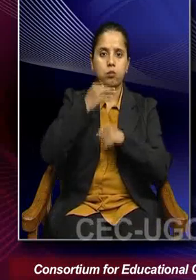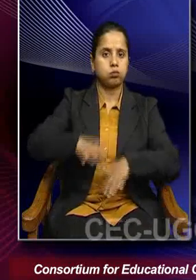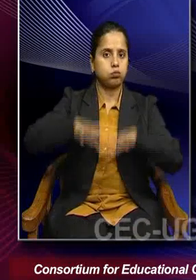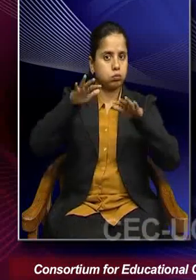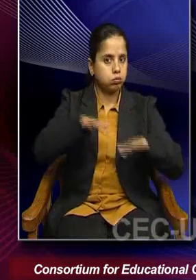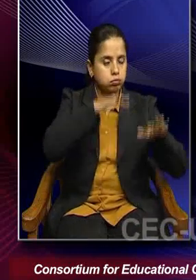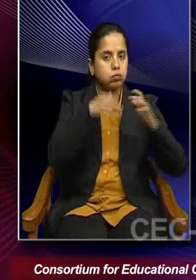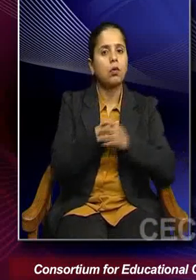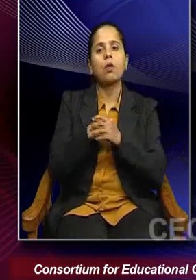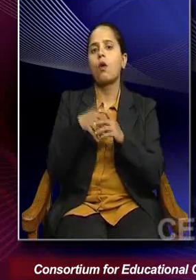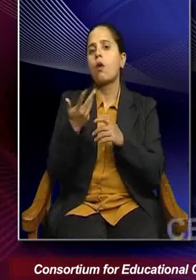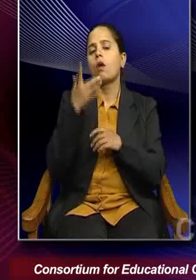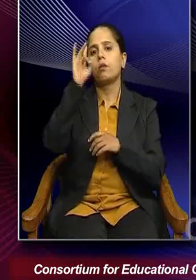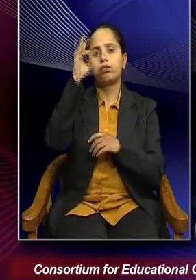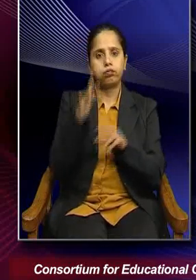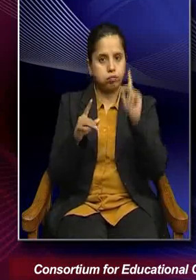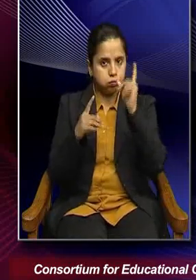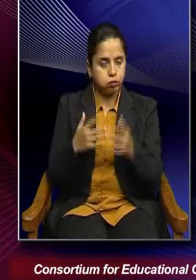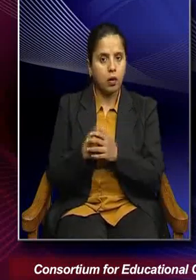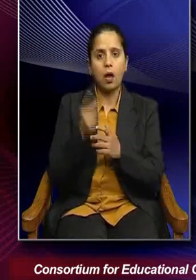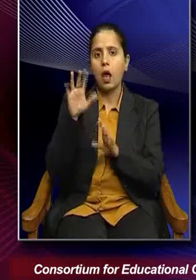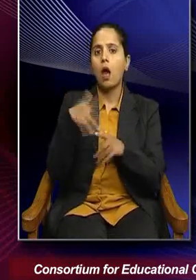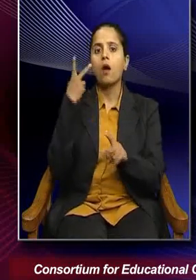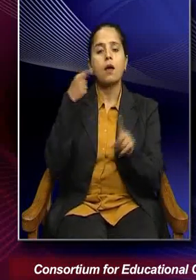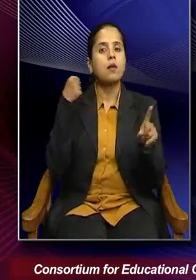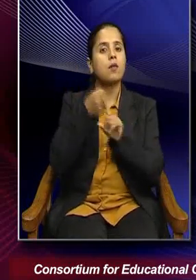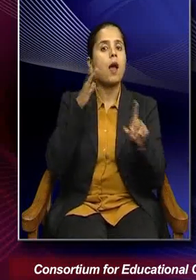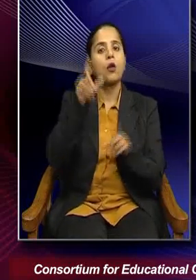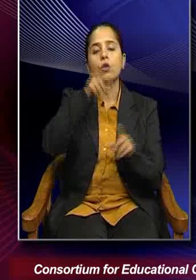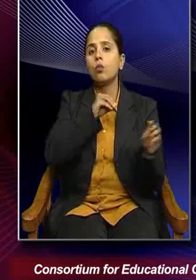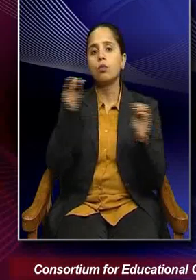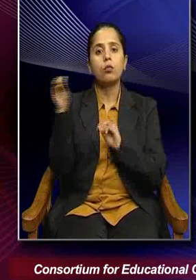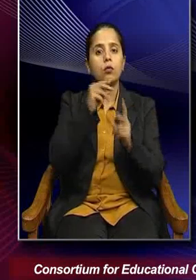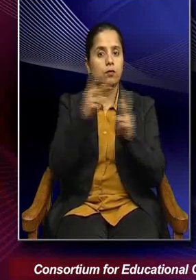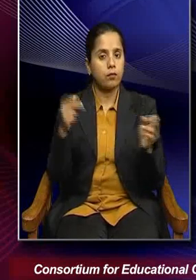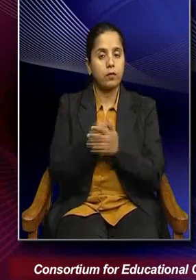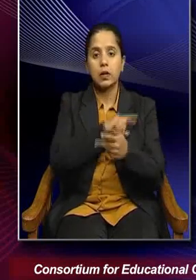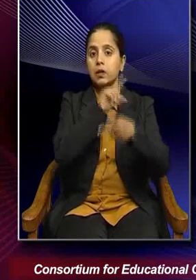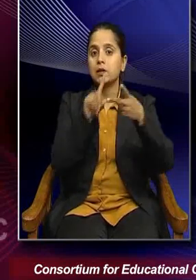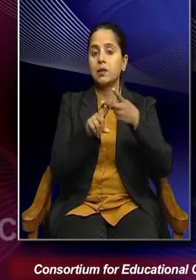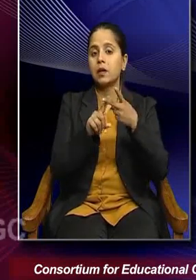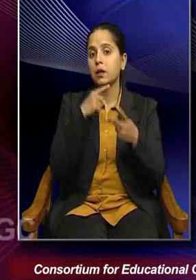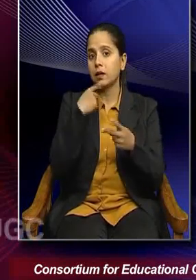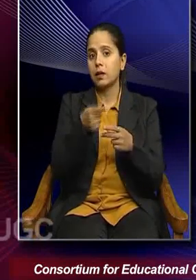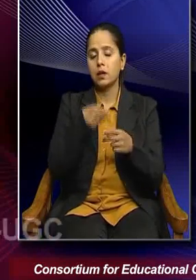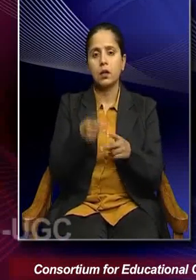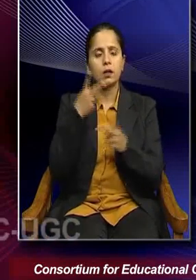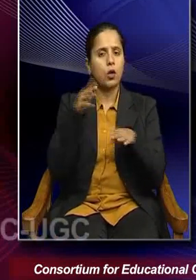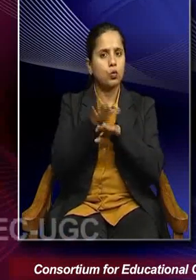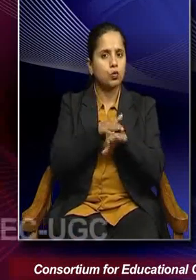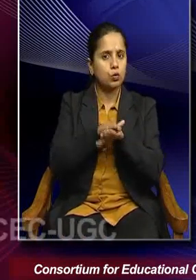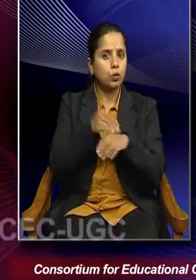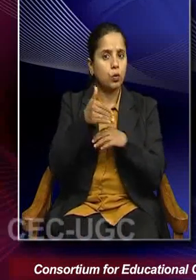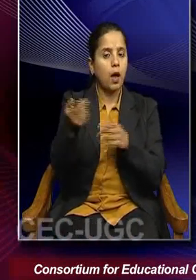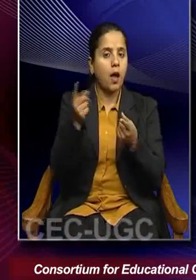storms, you know, how they are impacting human migration. And secondly, through you know, the slow onset.